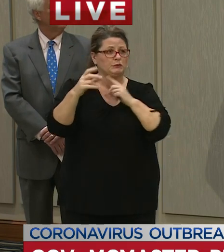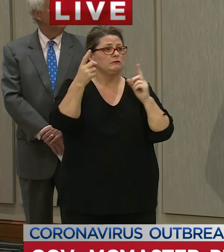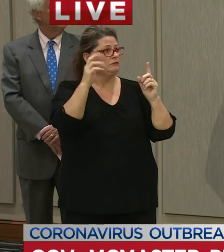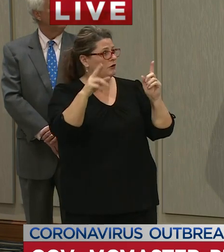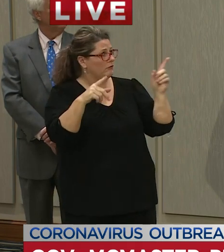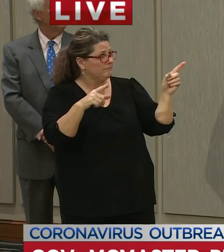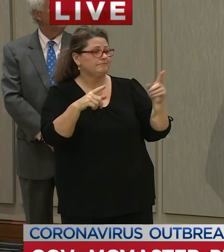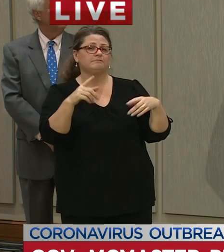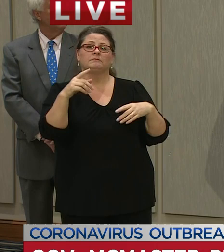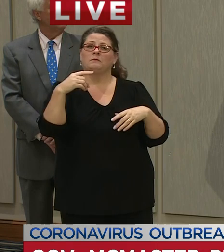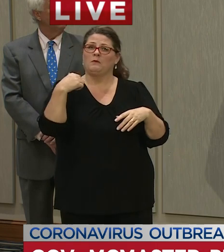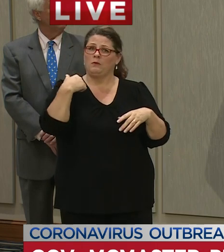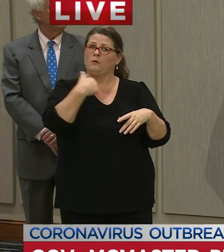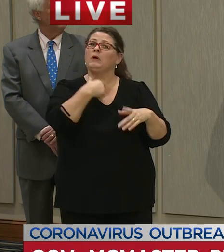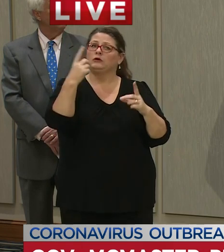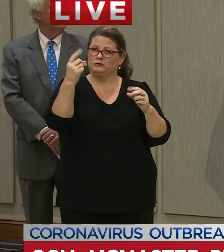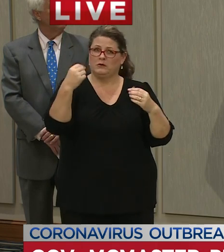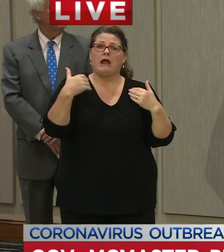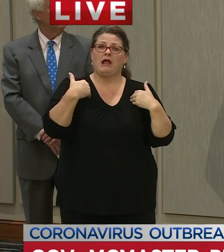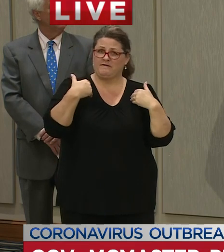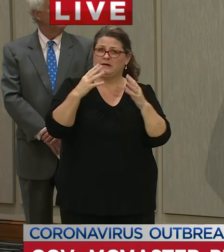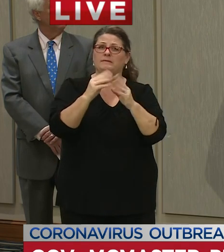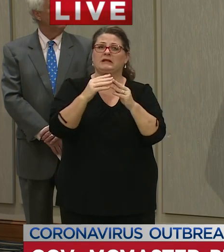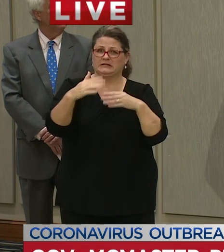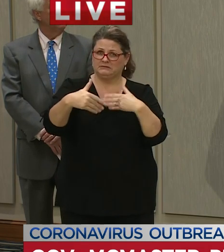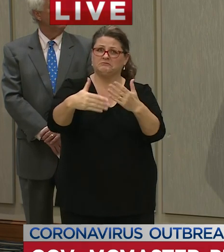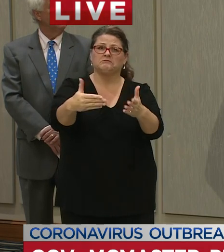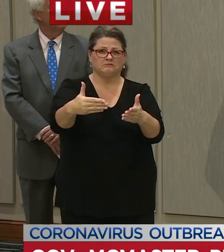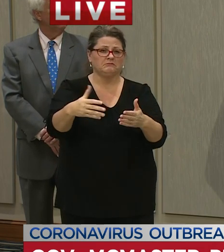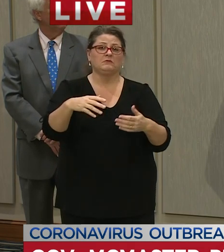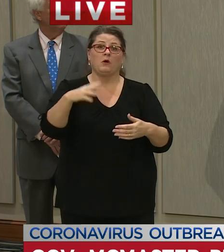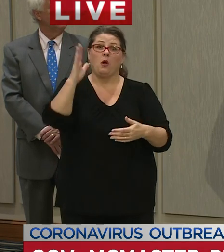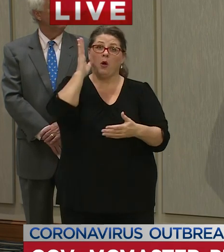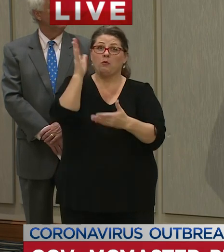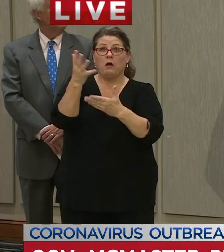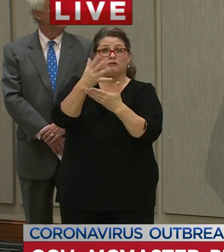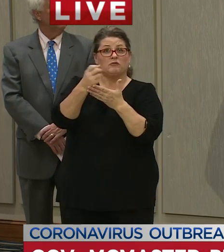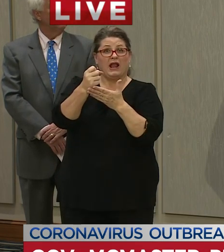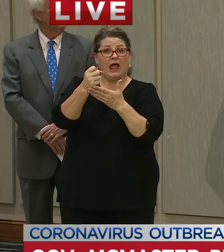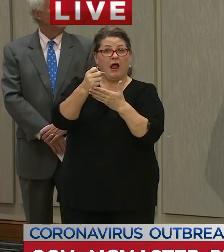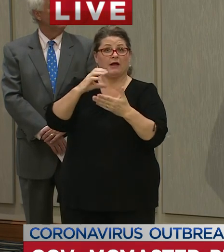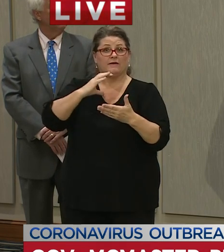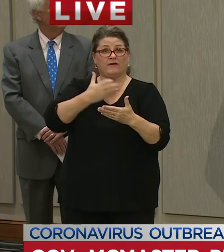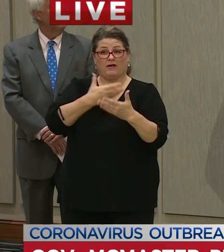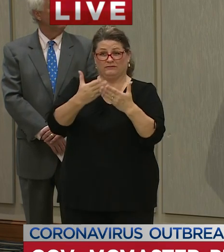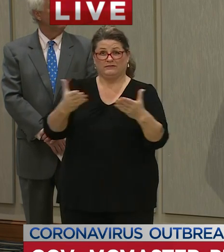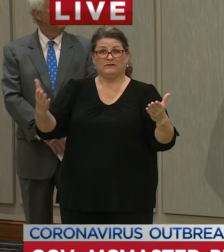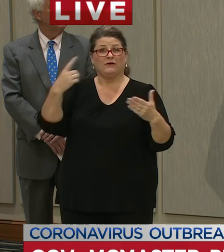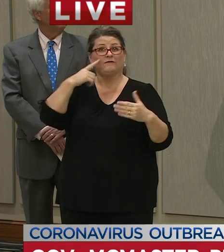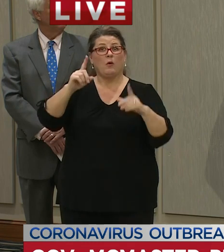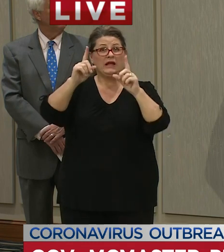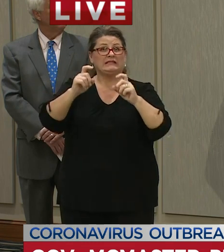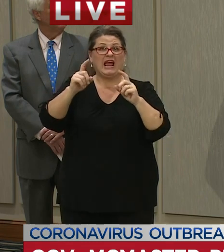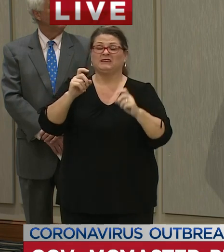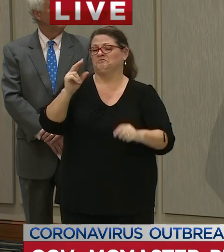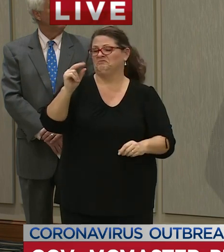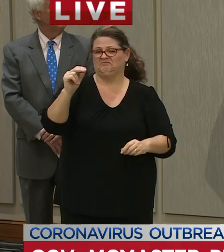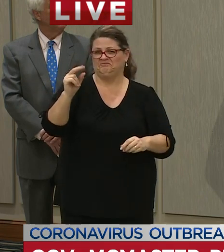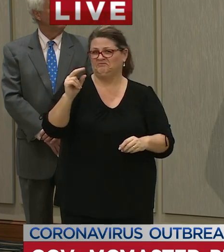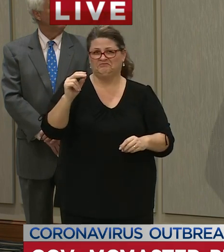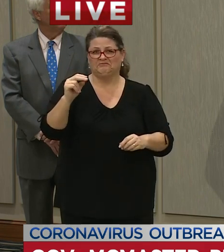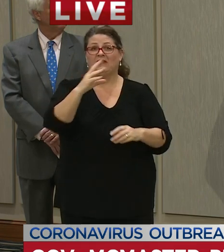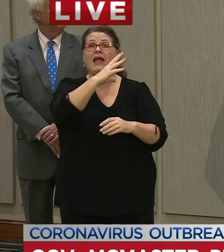Doovey and we do not believe that we are going to run out of testing materials we also don't think that we will run out of